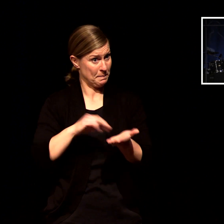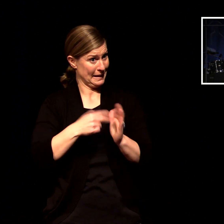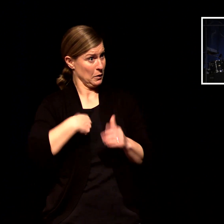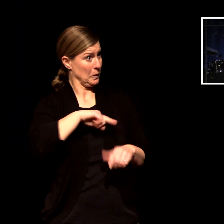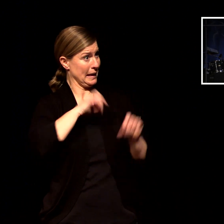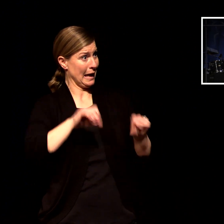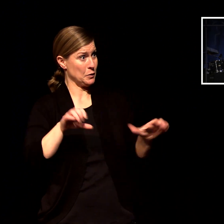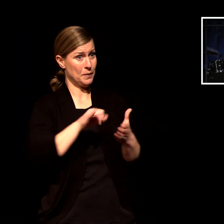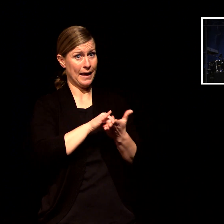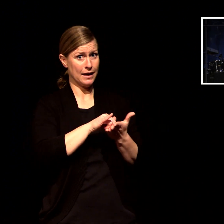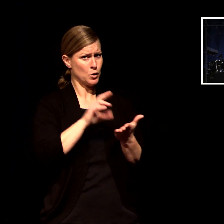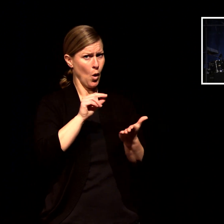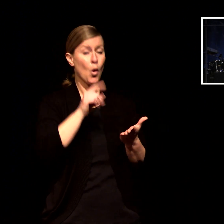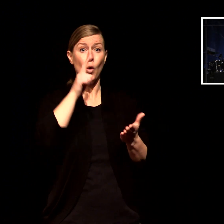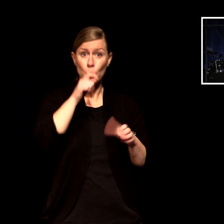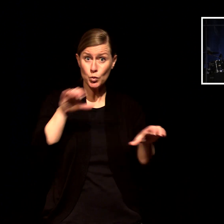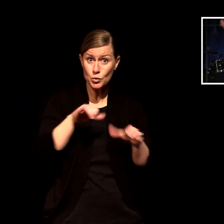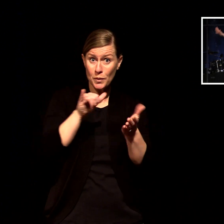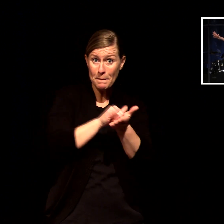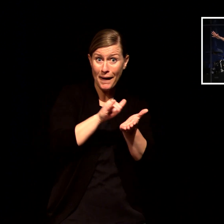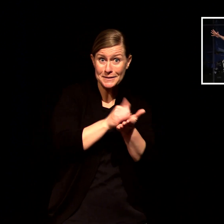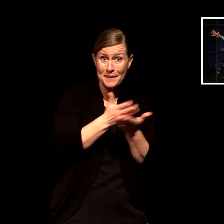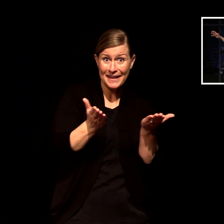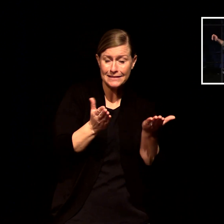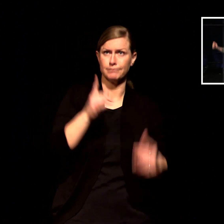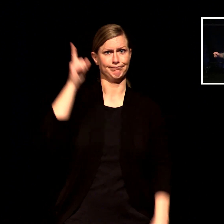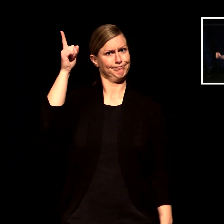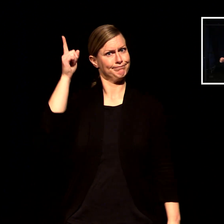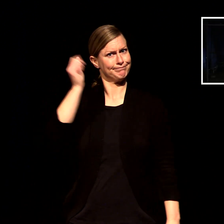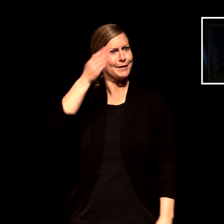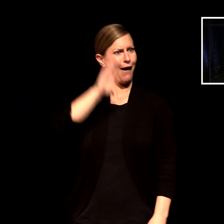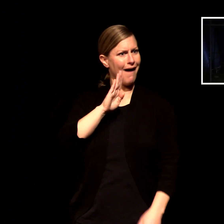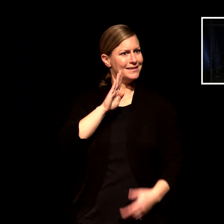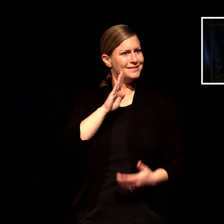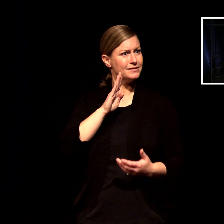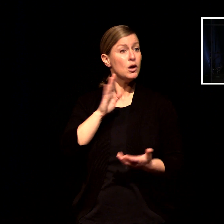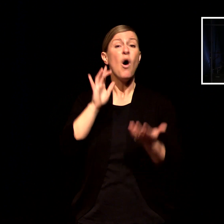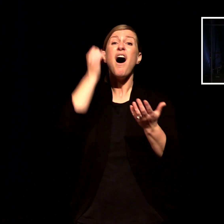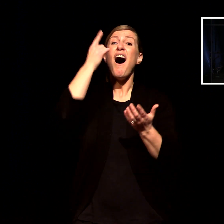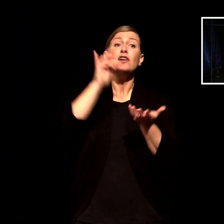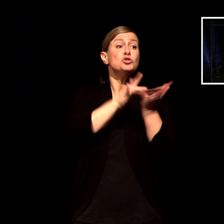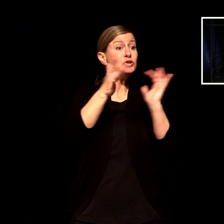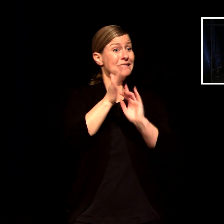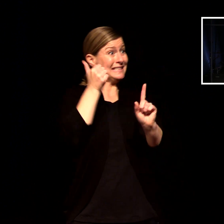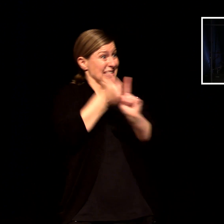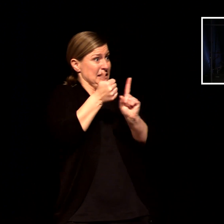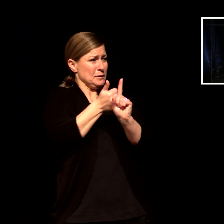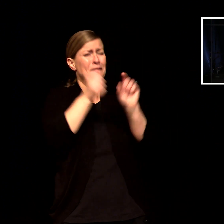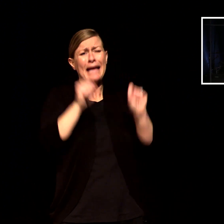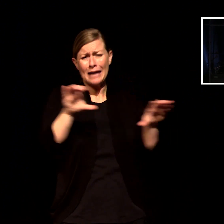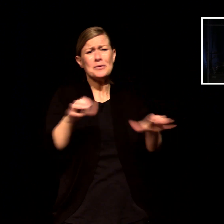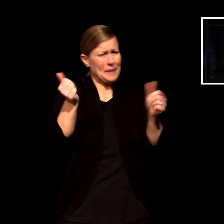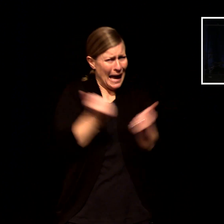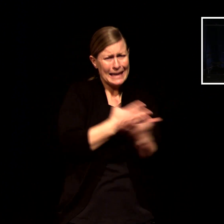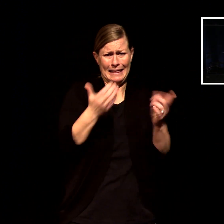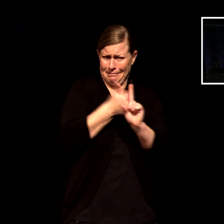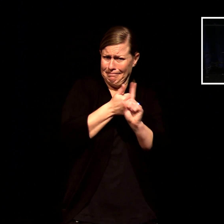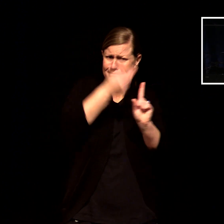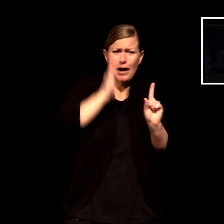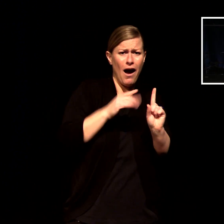jesus who can do anything says i need you to pray for more workers so that our mindset turns into that he didn't say